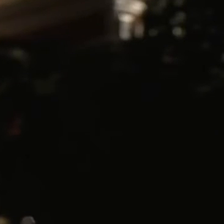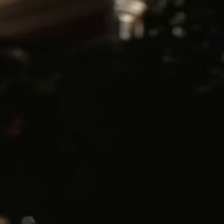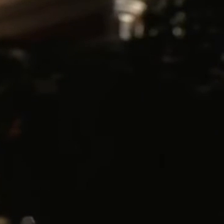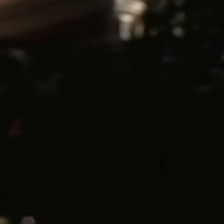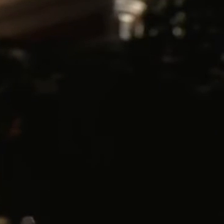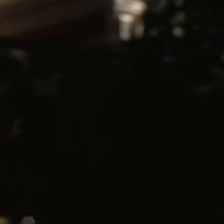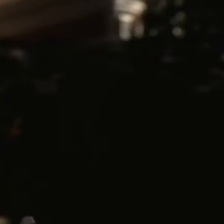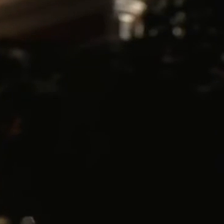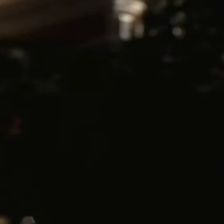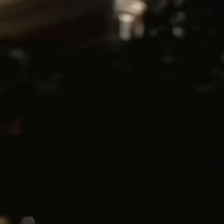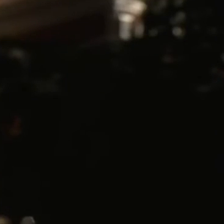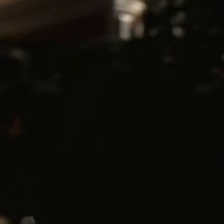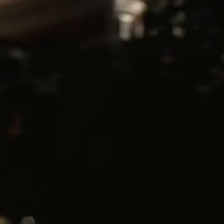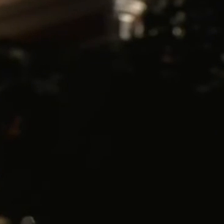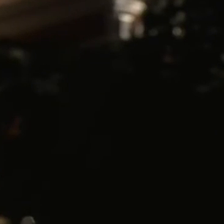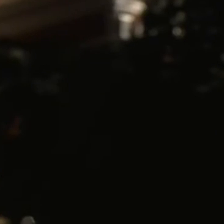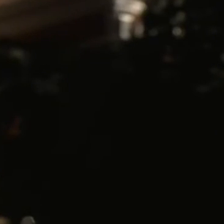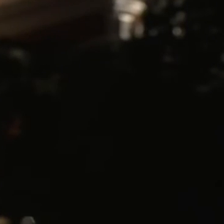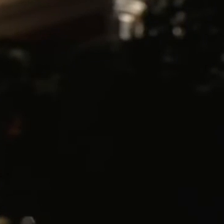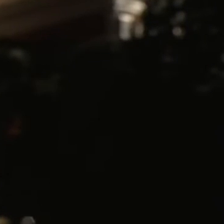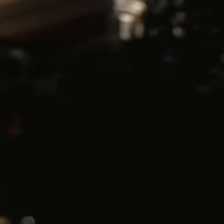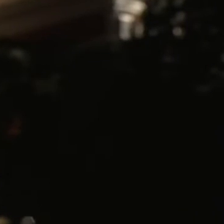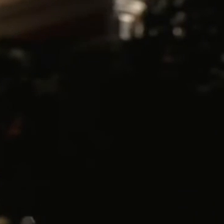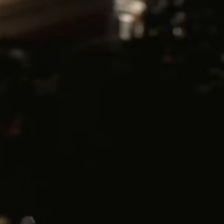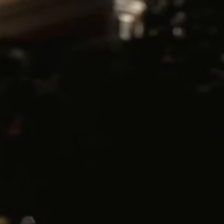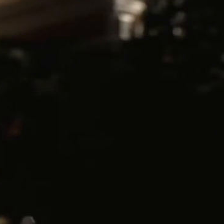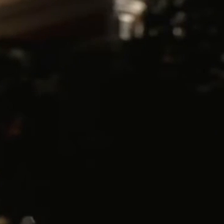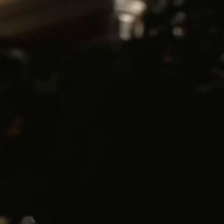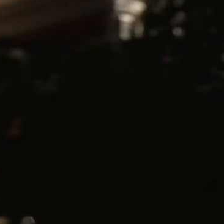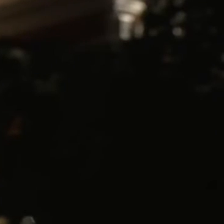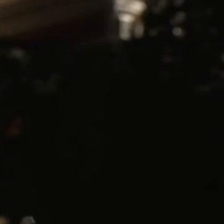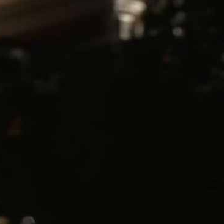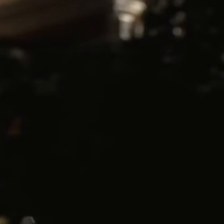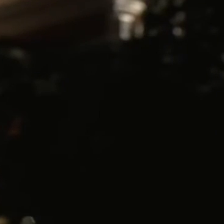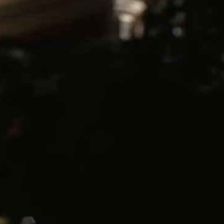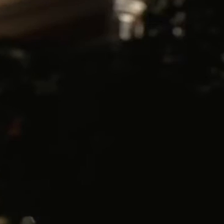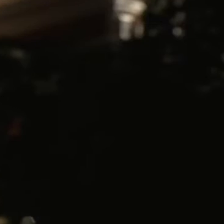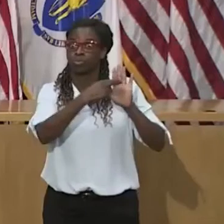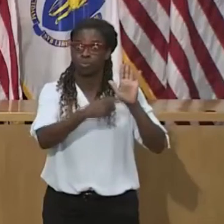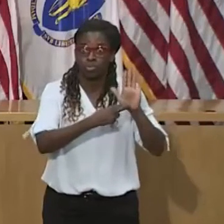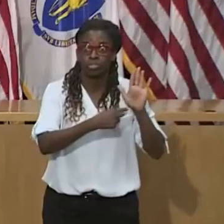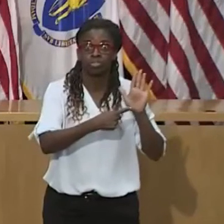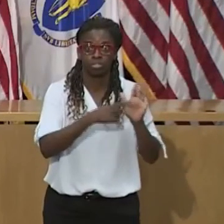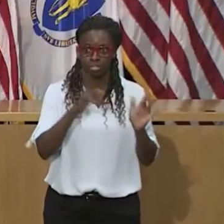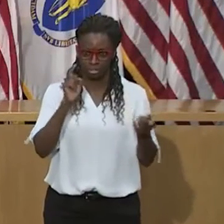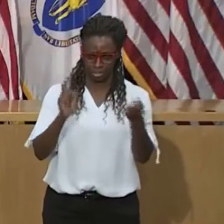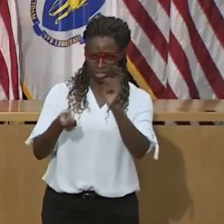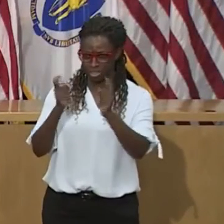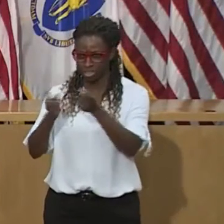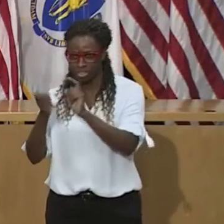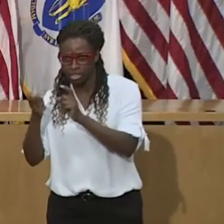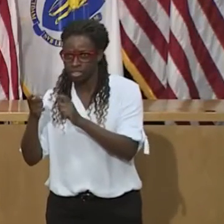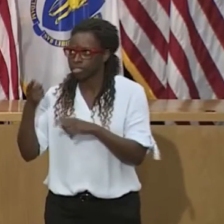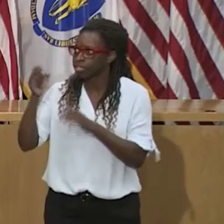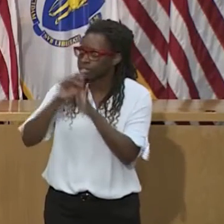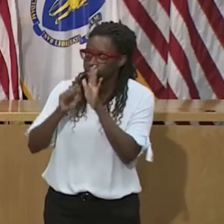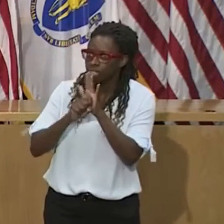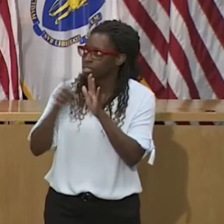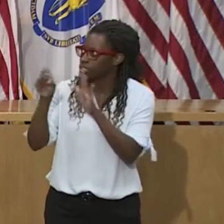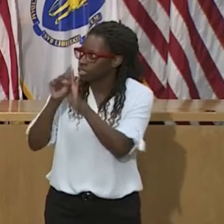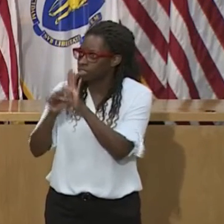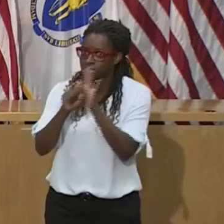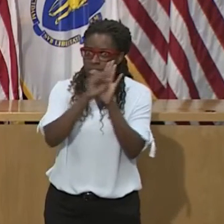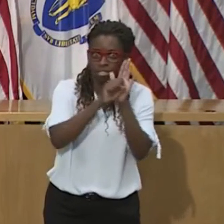COVID-19 cases have increased almost 300 percent since the Labor Day weekend. Our message here is very simple.